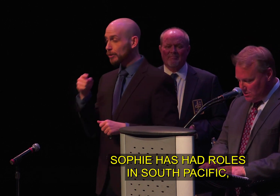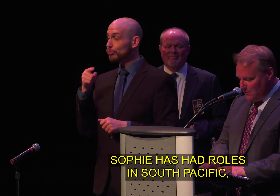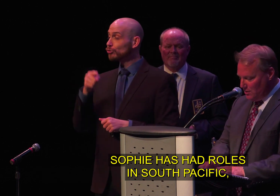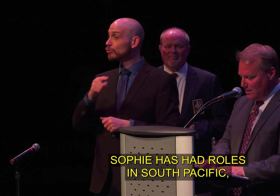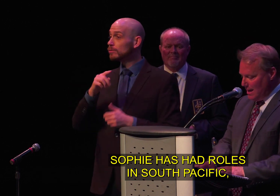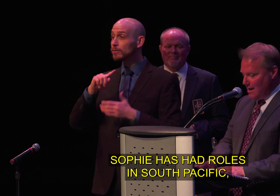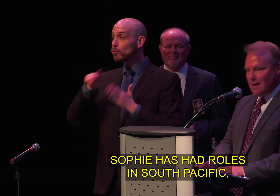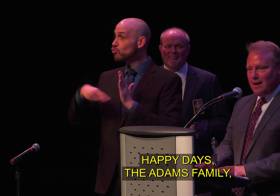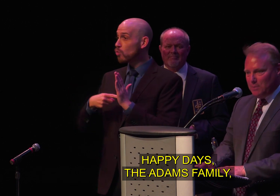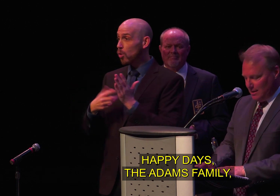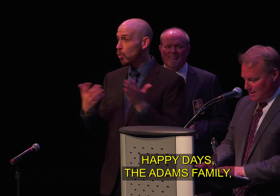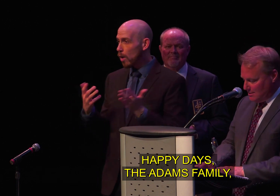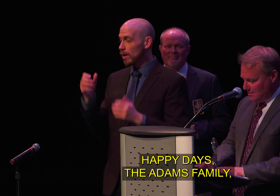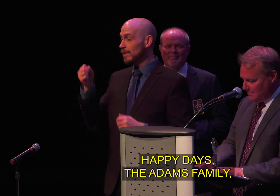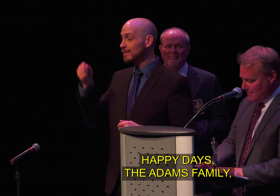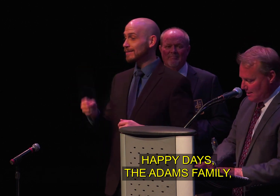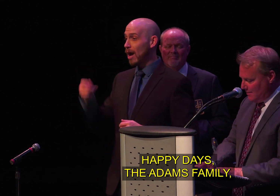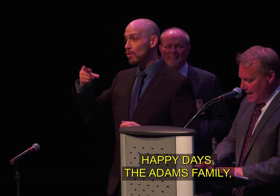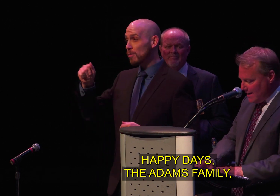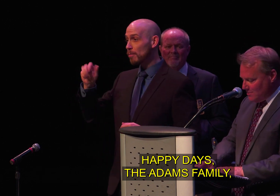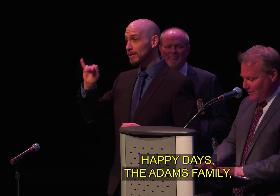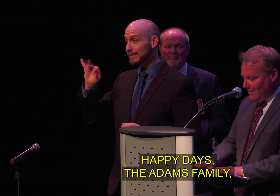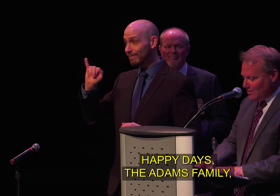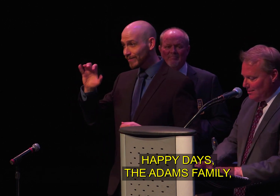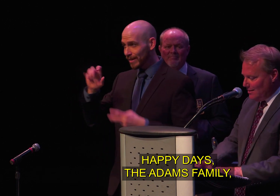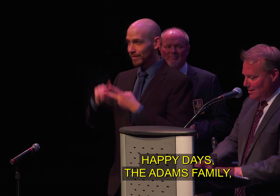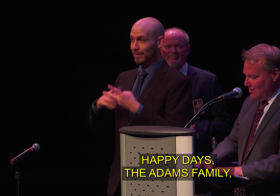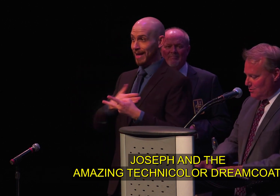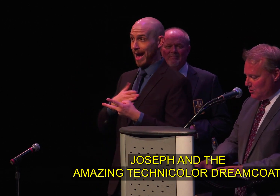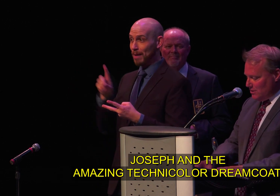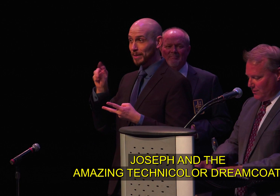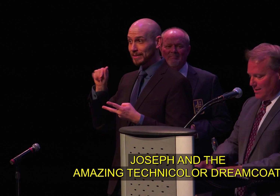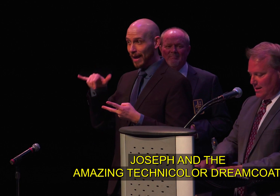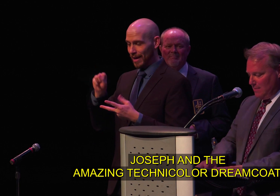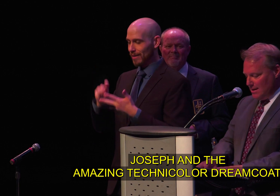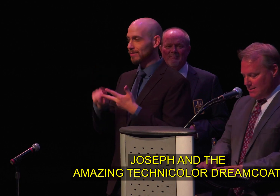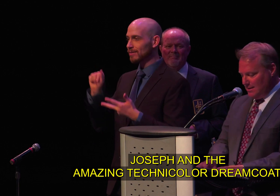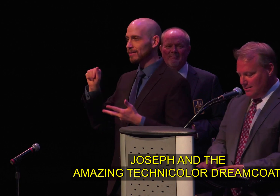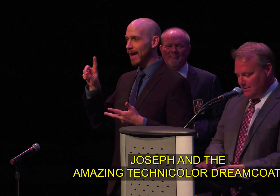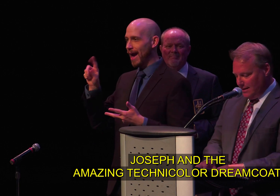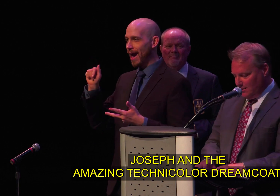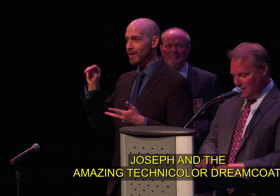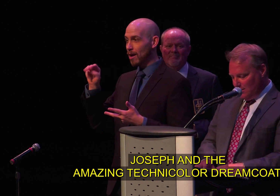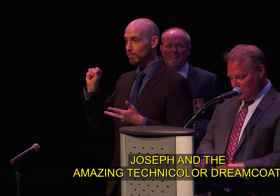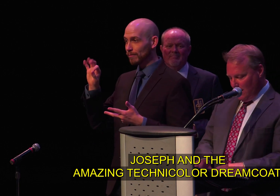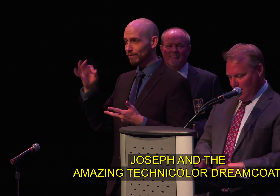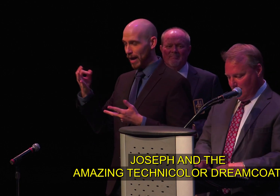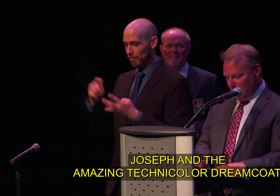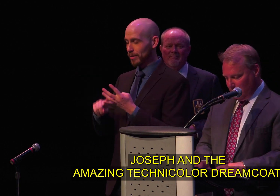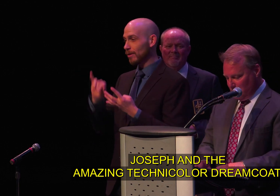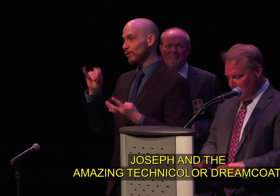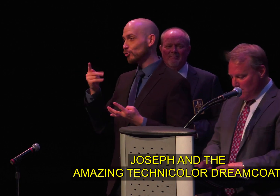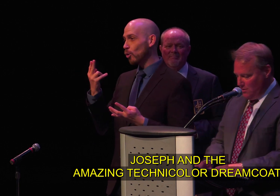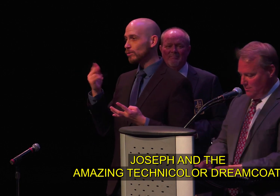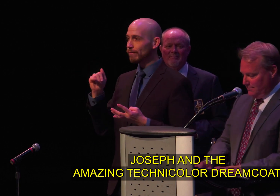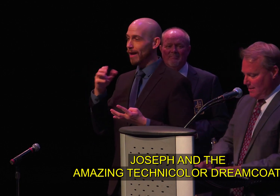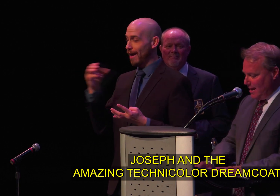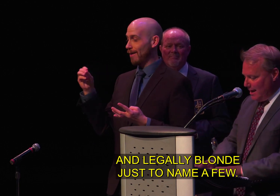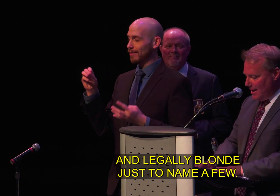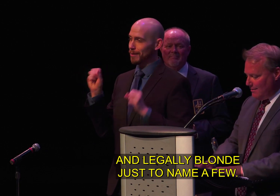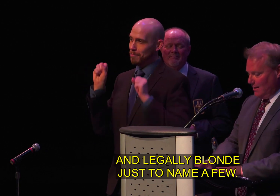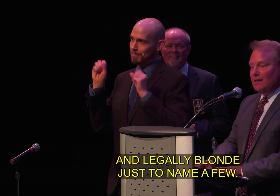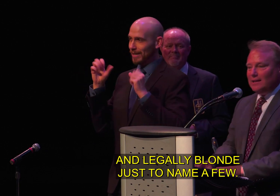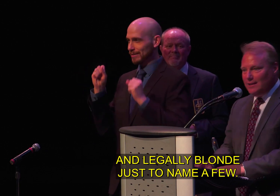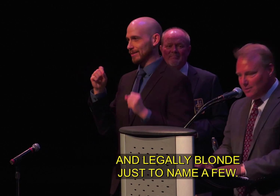of south pacific happy days the adams family joseph and the amazing technicolor dreamcoat